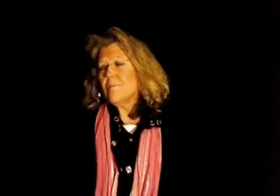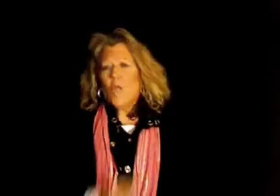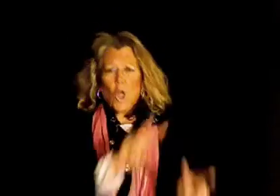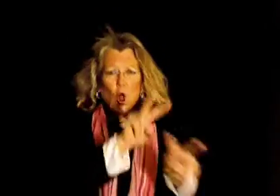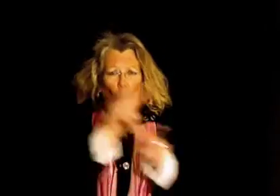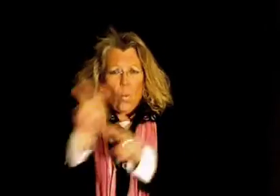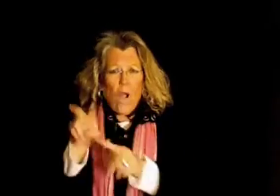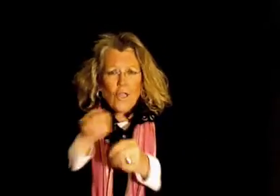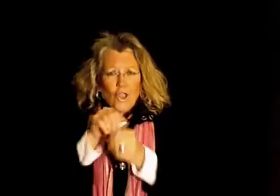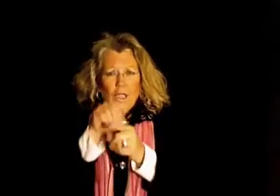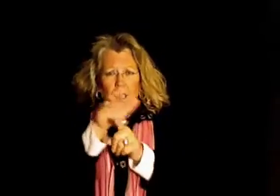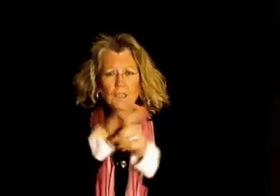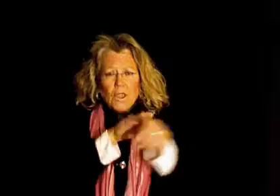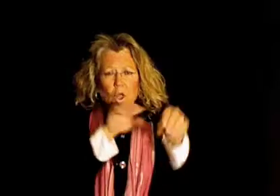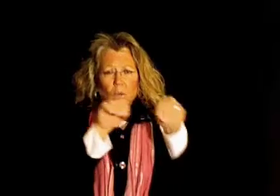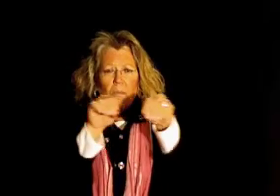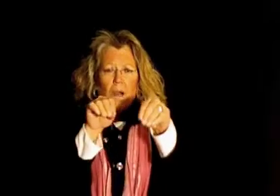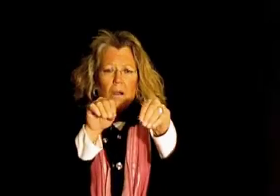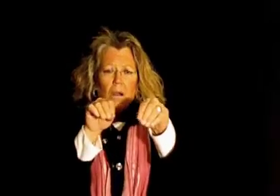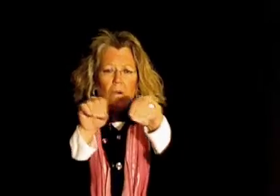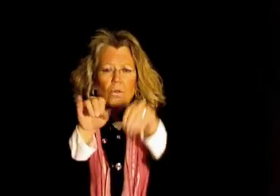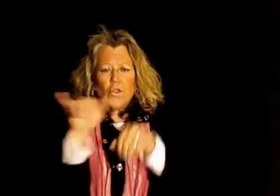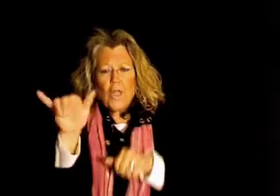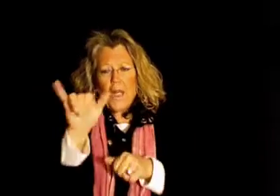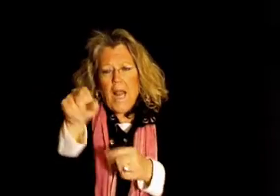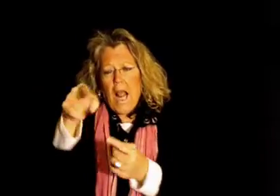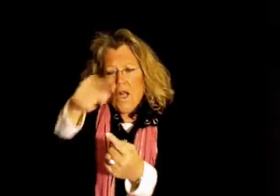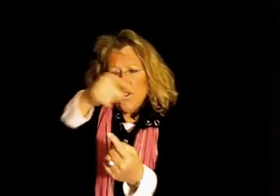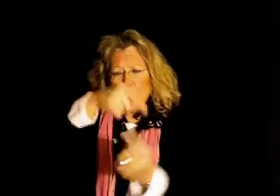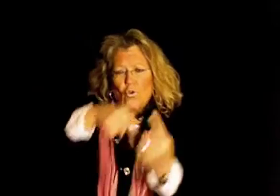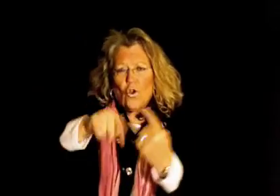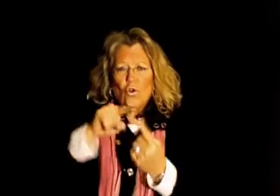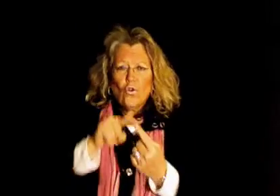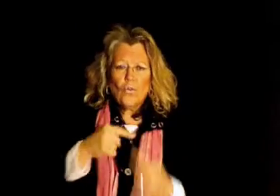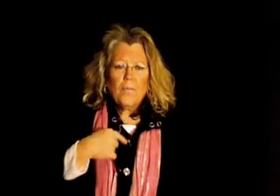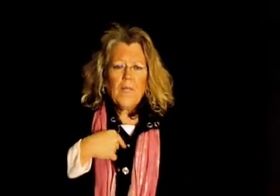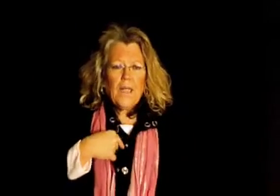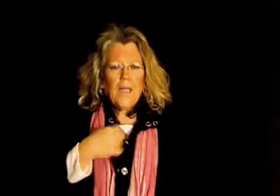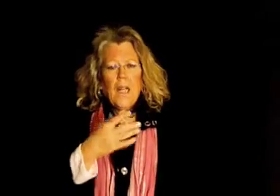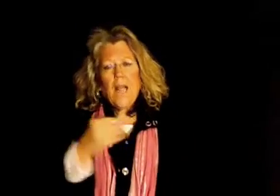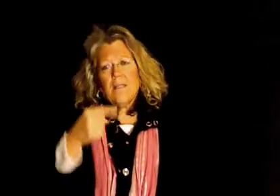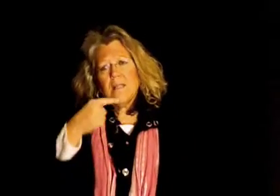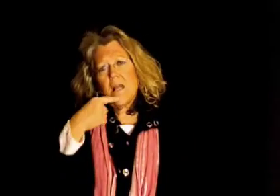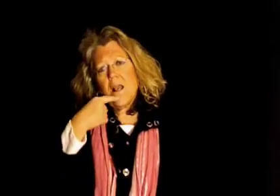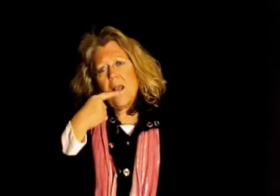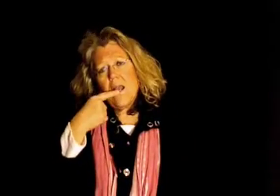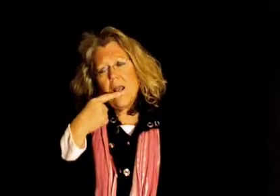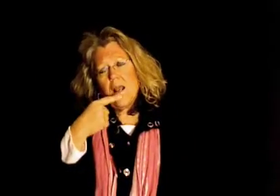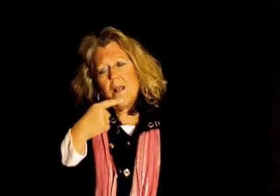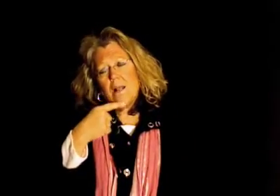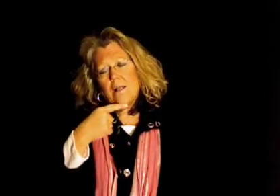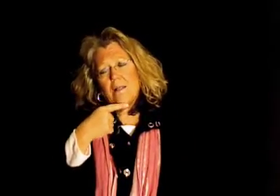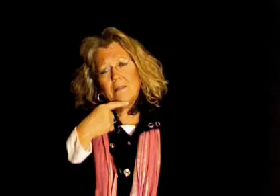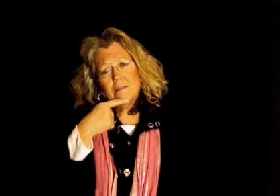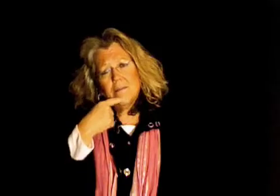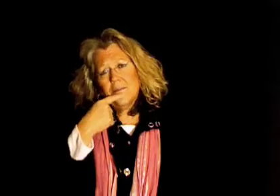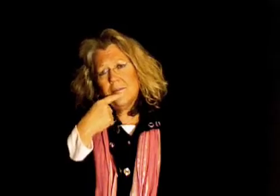I'm watching in slow motion as you turn around and say